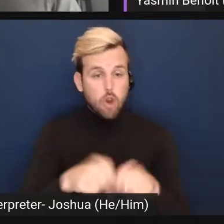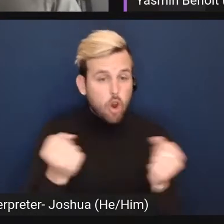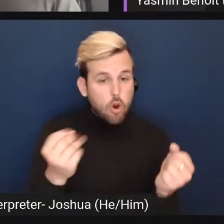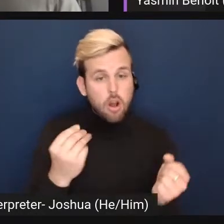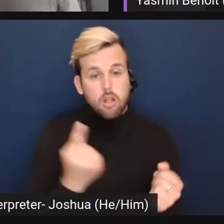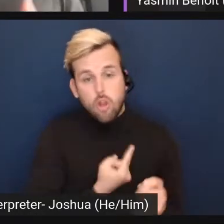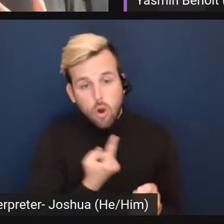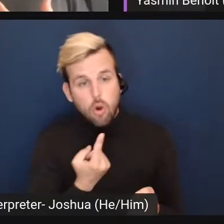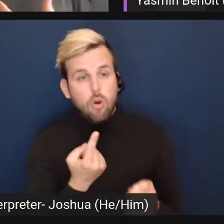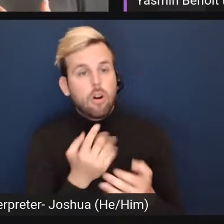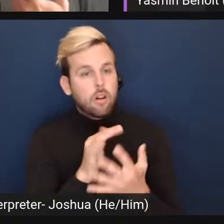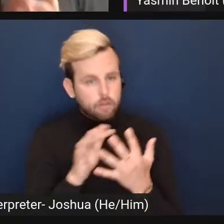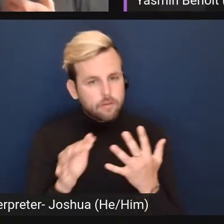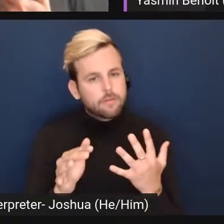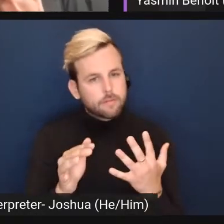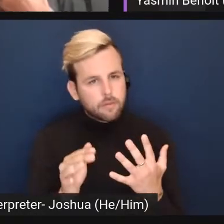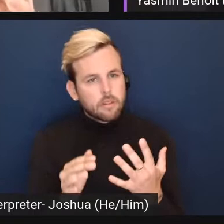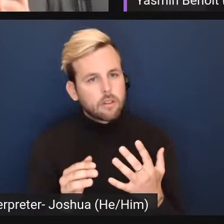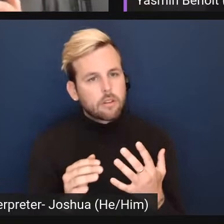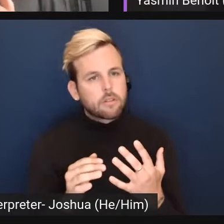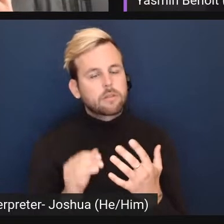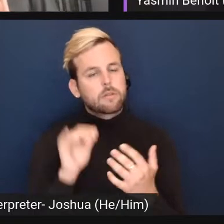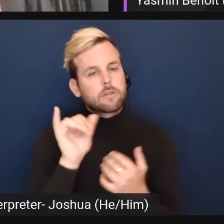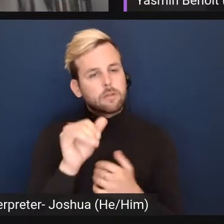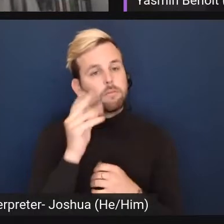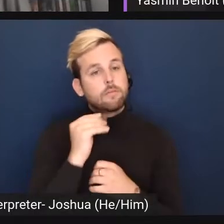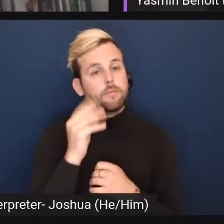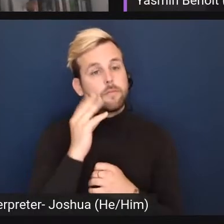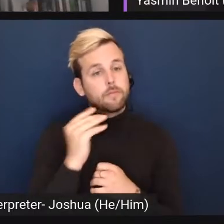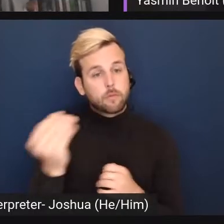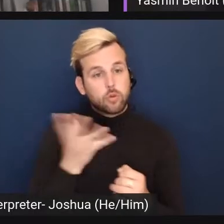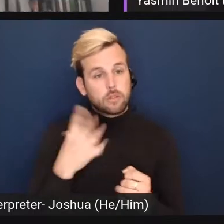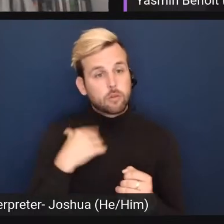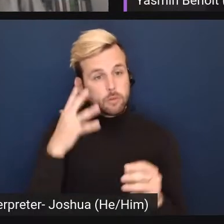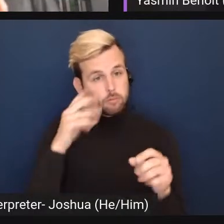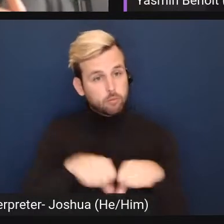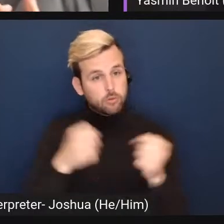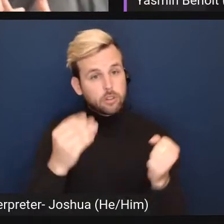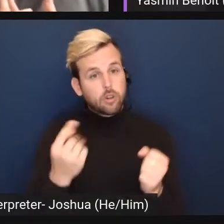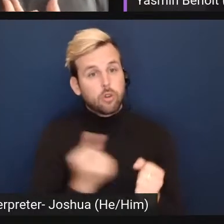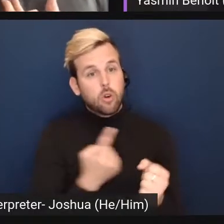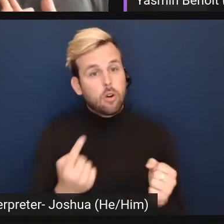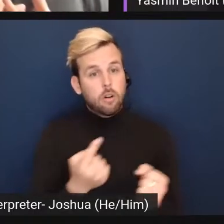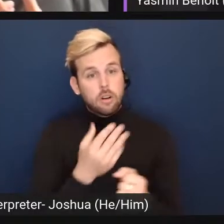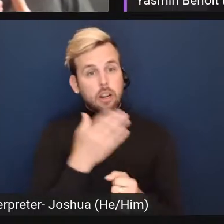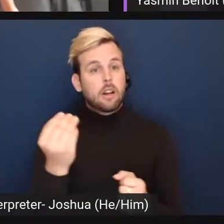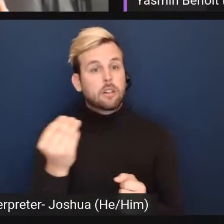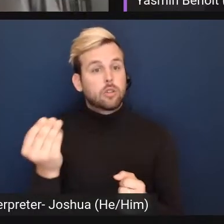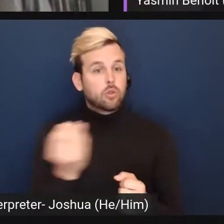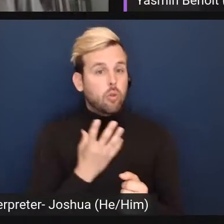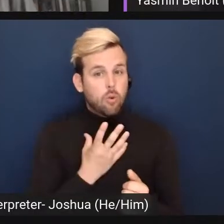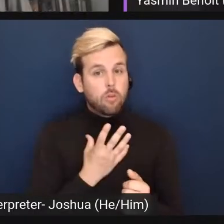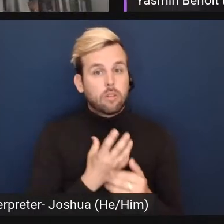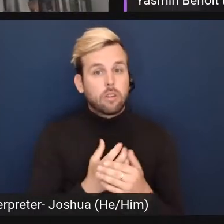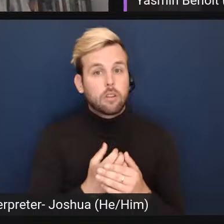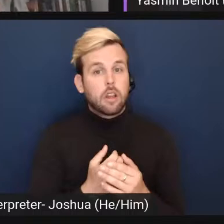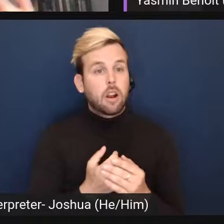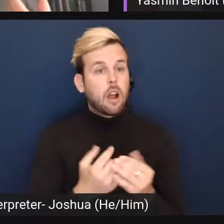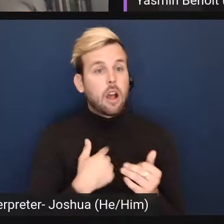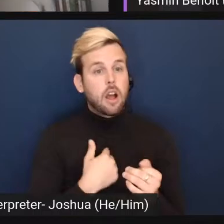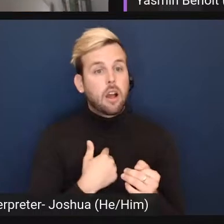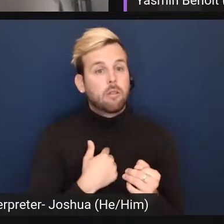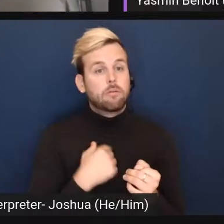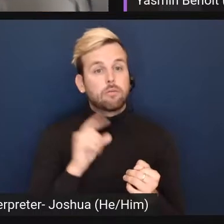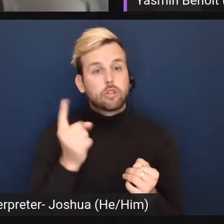Um, and like that experience of being told I'm going to be broken and alone and being told that, um, I'm